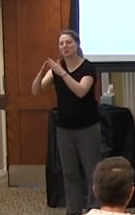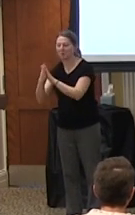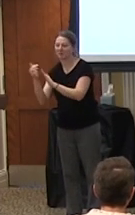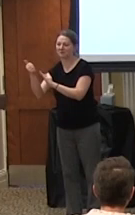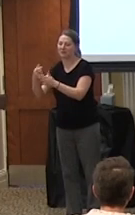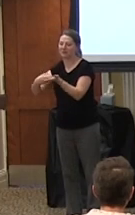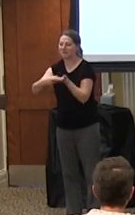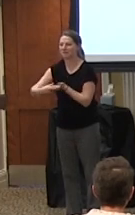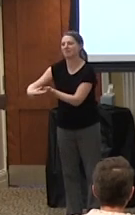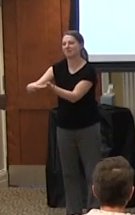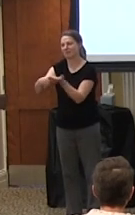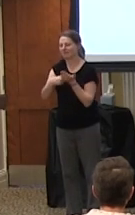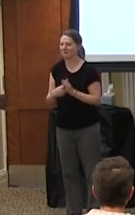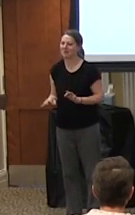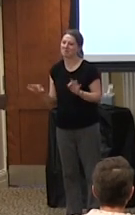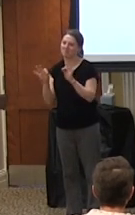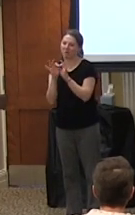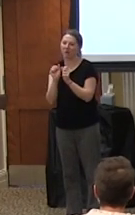to get to